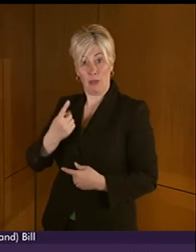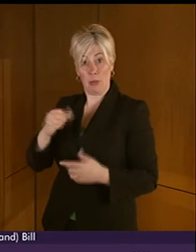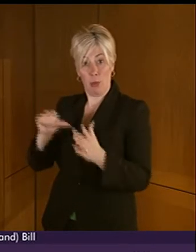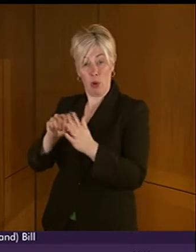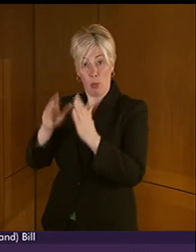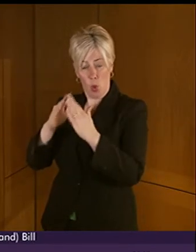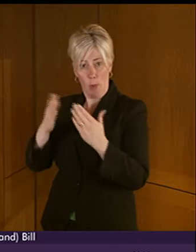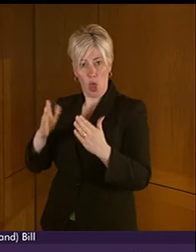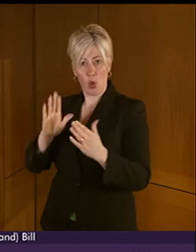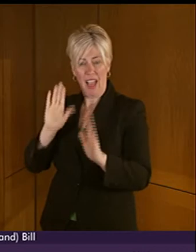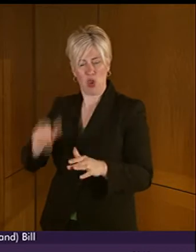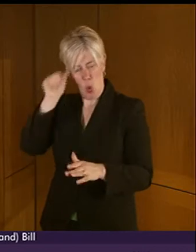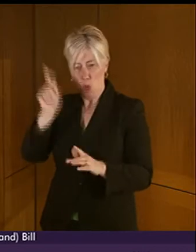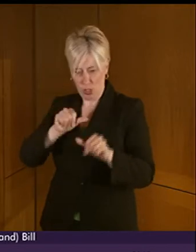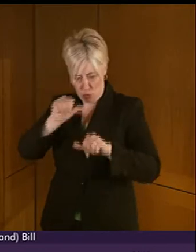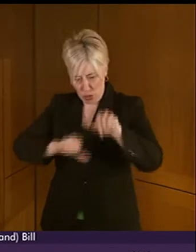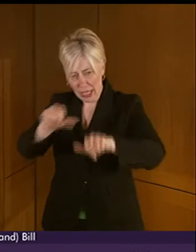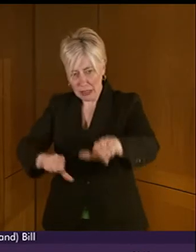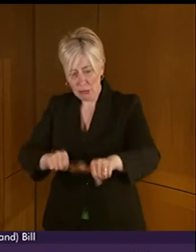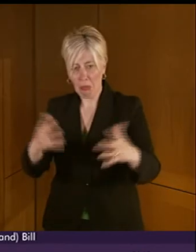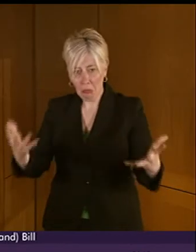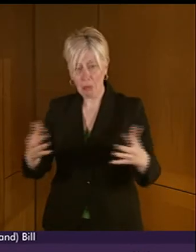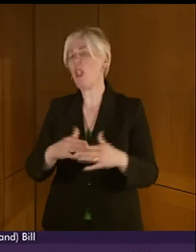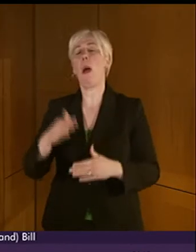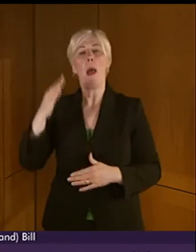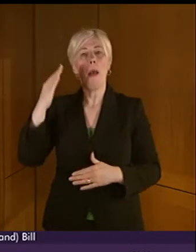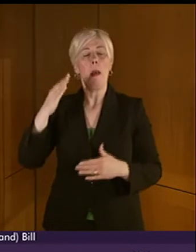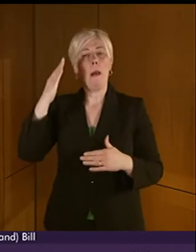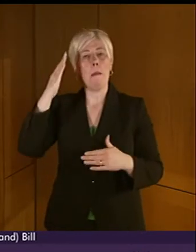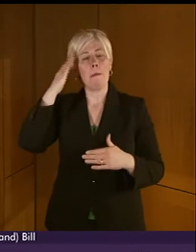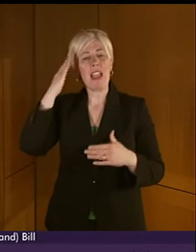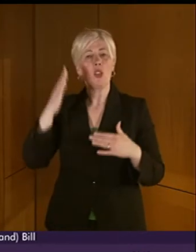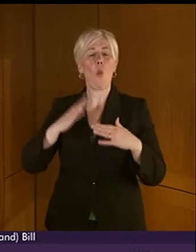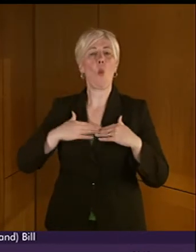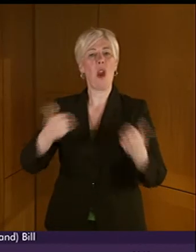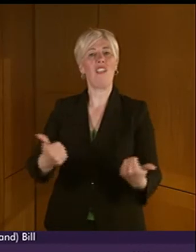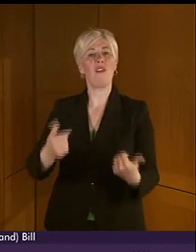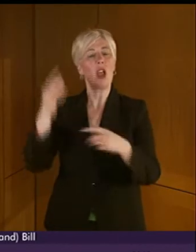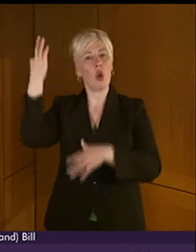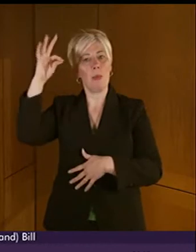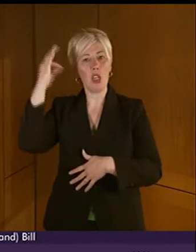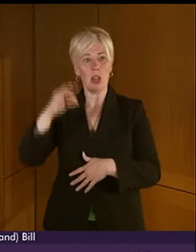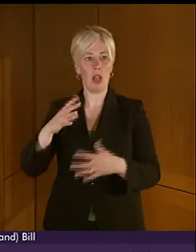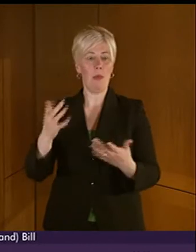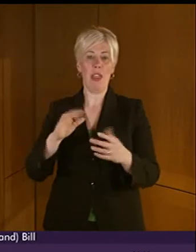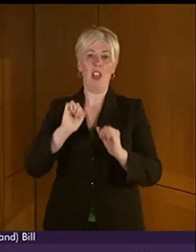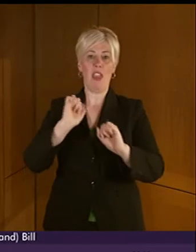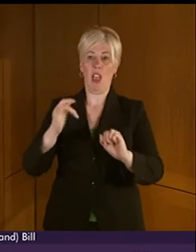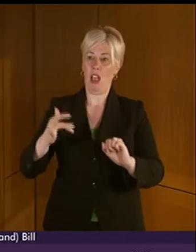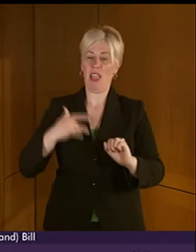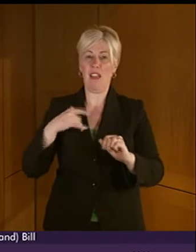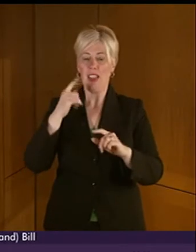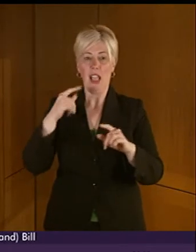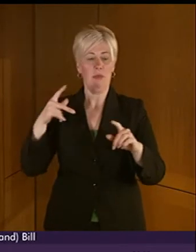Welfare Commission, where issues such as compulsory treatment or indeed removal of liberty are issues